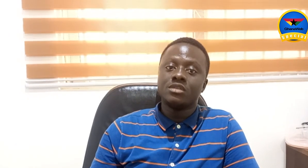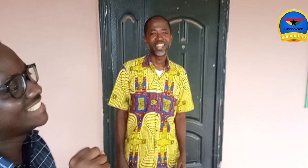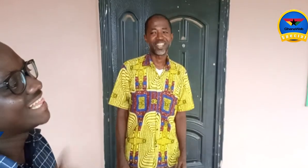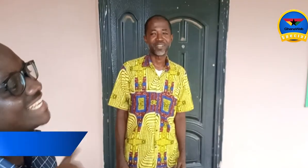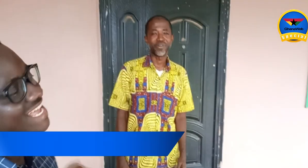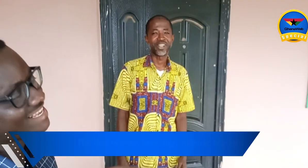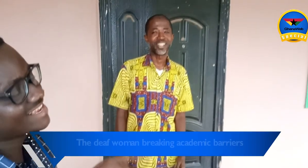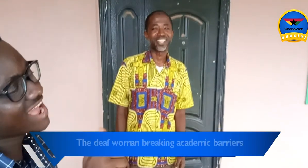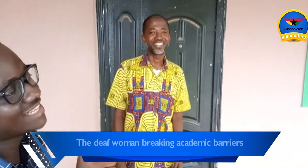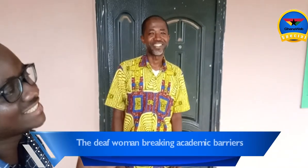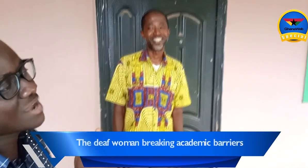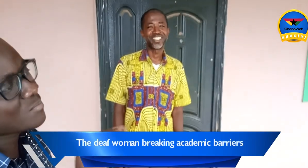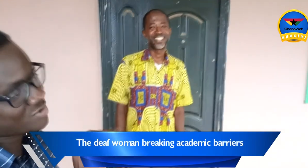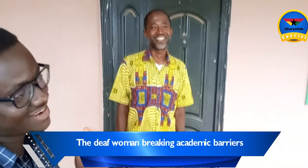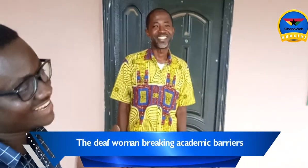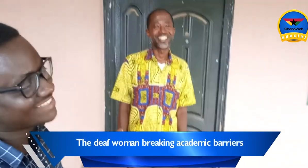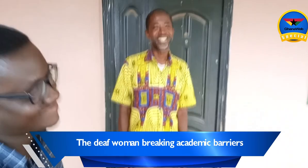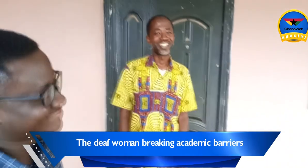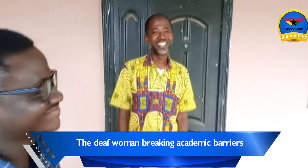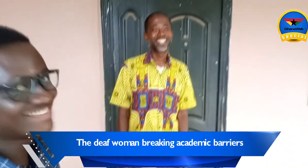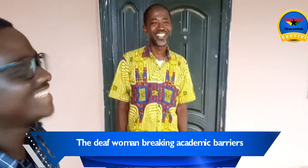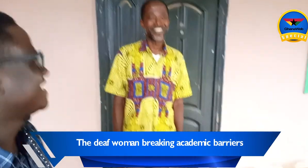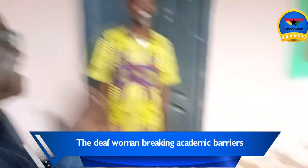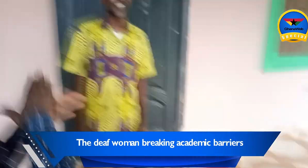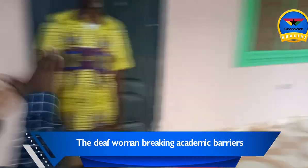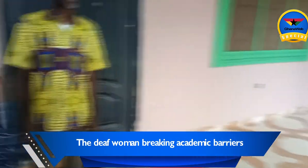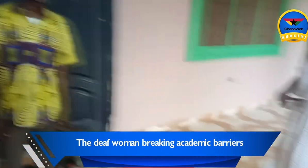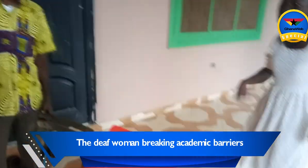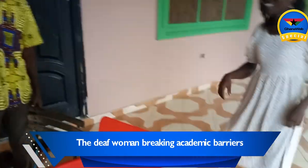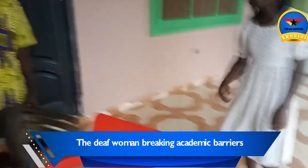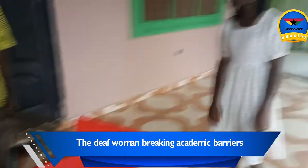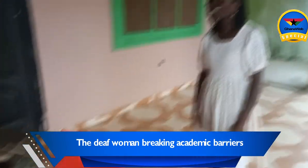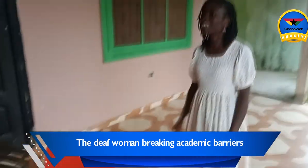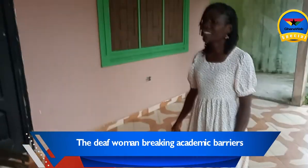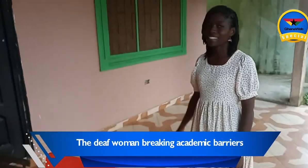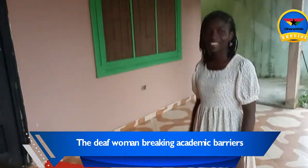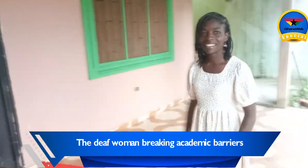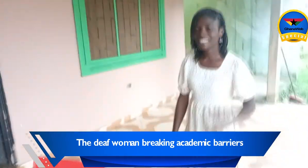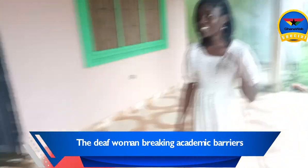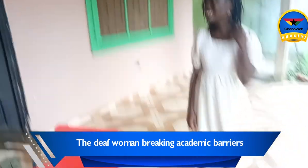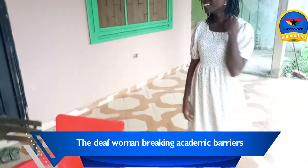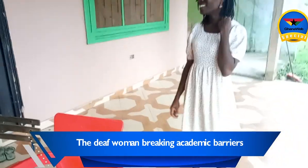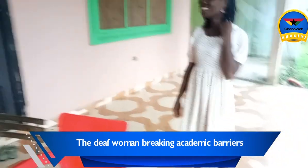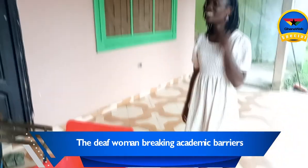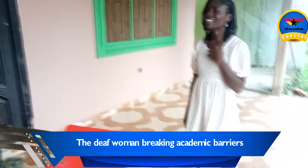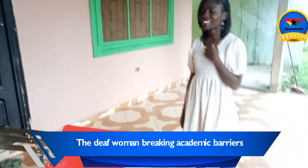According to him, the challenge taught him a lot of things. He said he made a lot of sacrifices